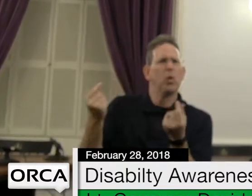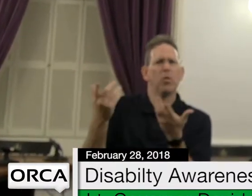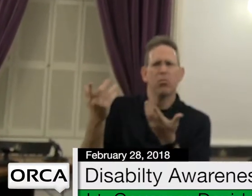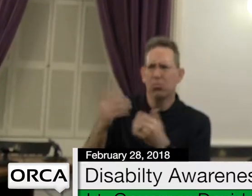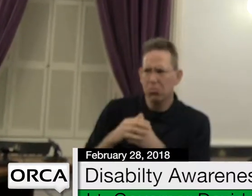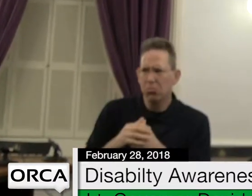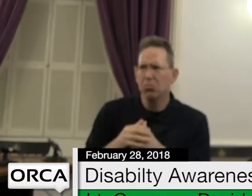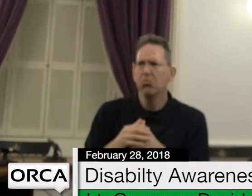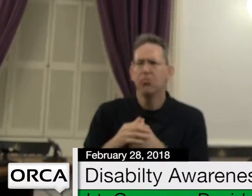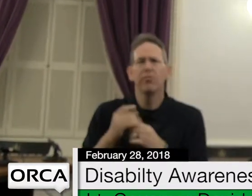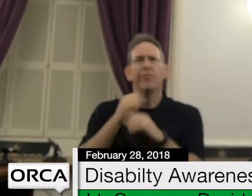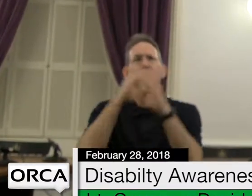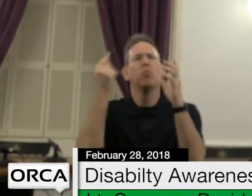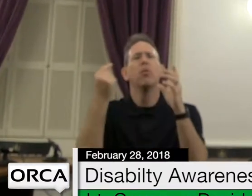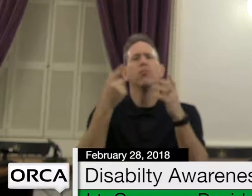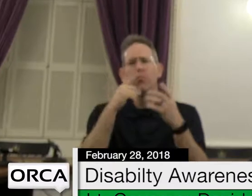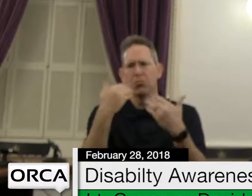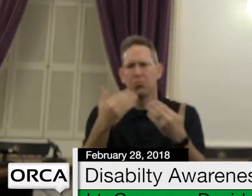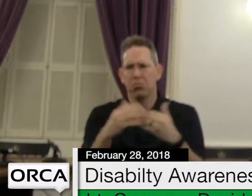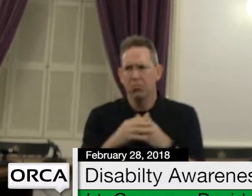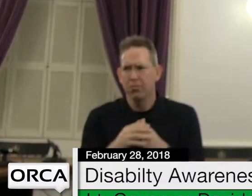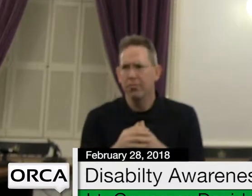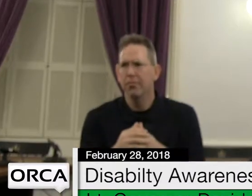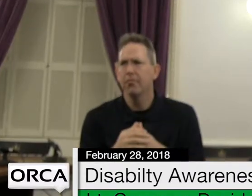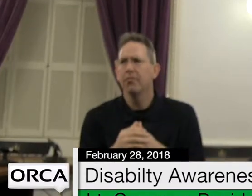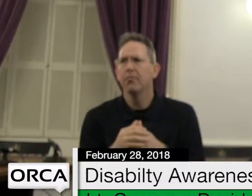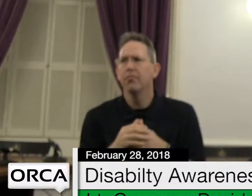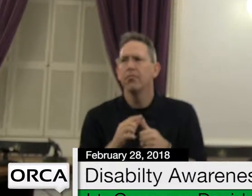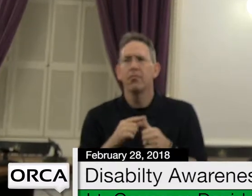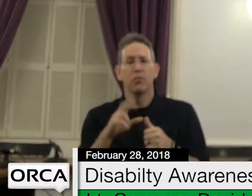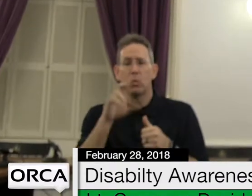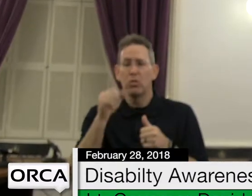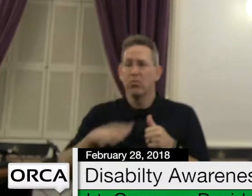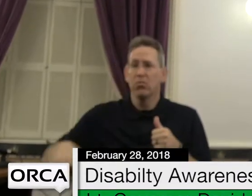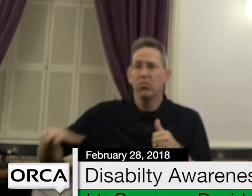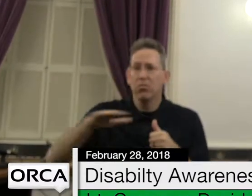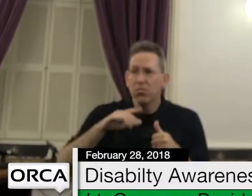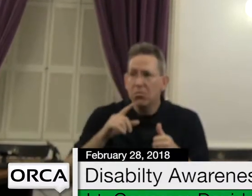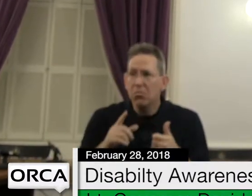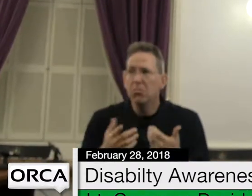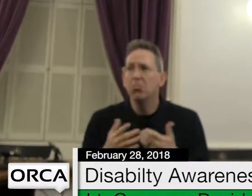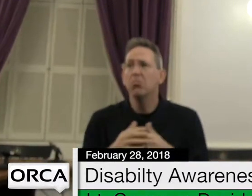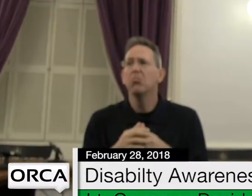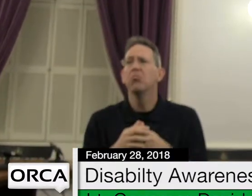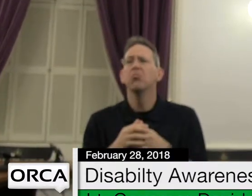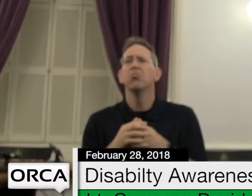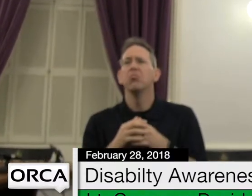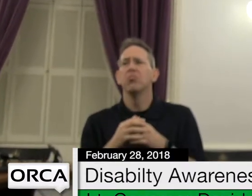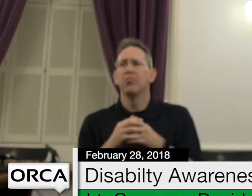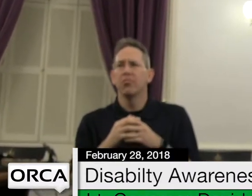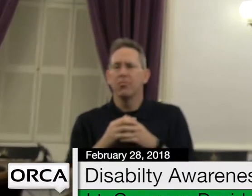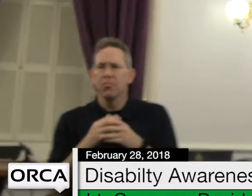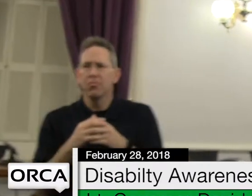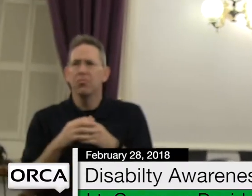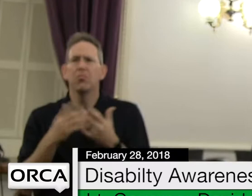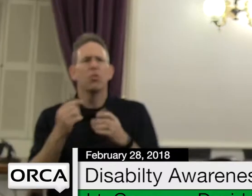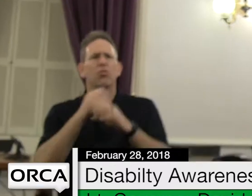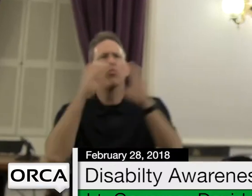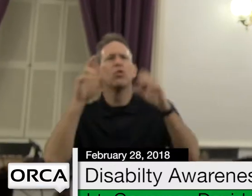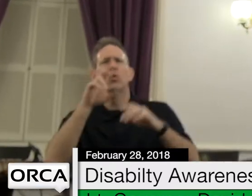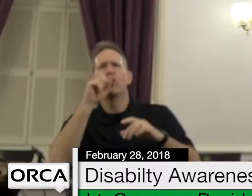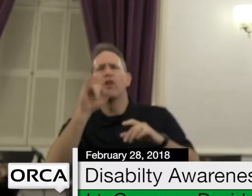our country and our state is, can be, and should be, I envision a place